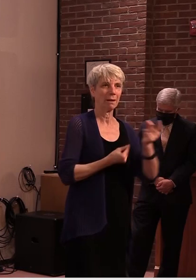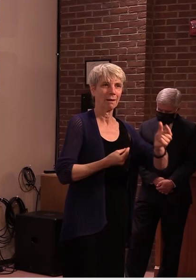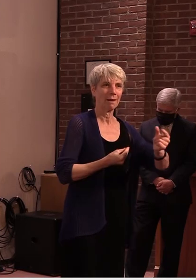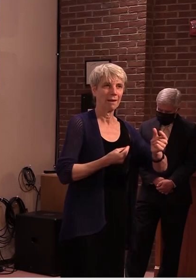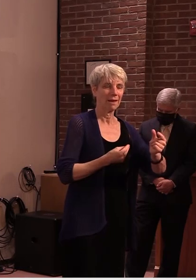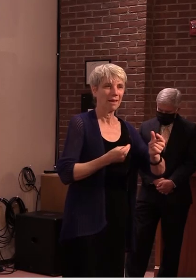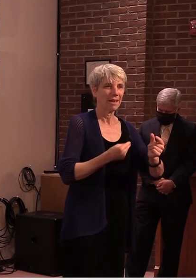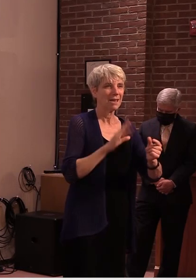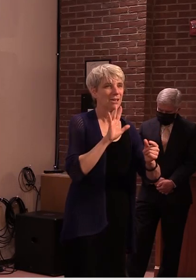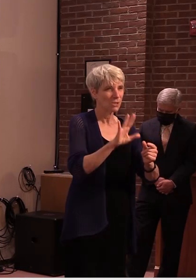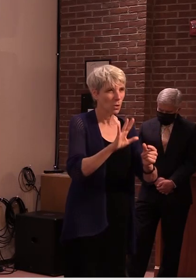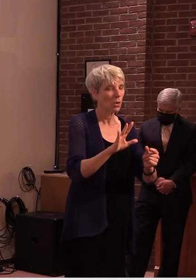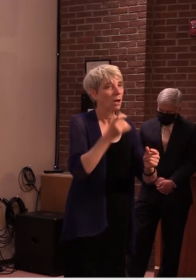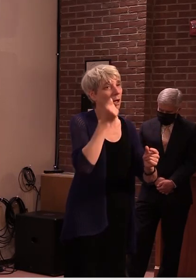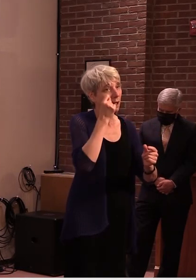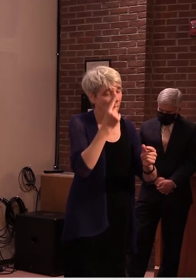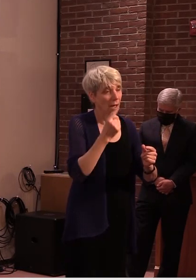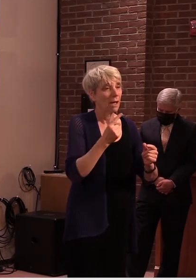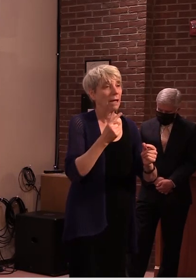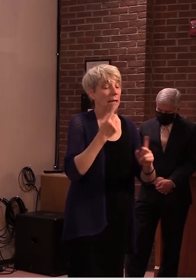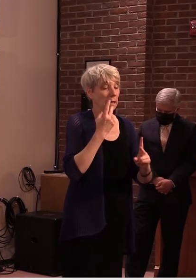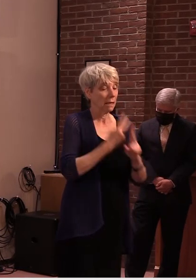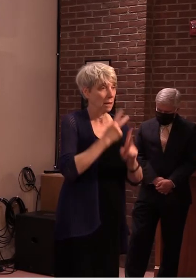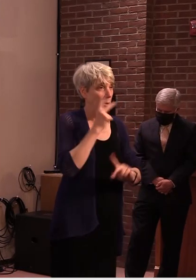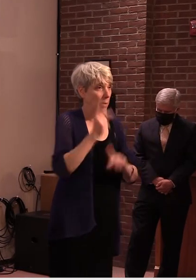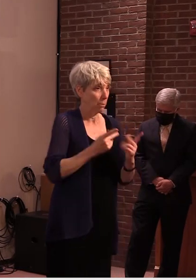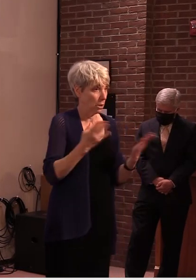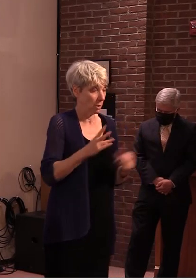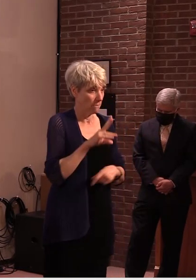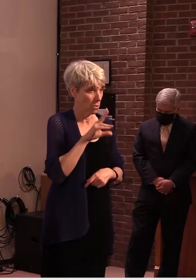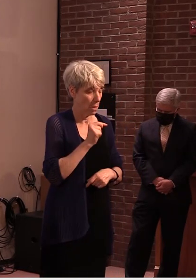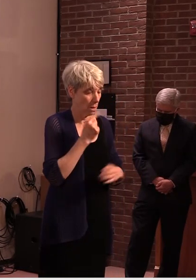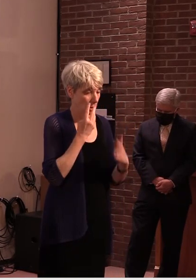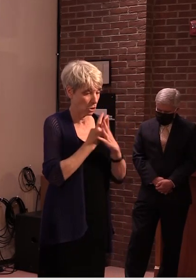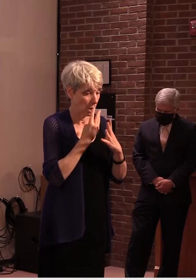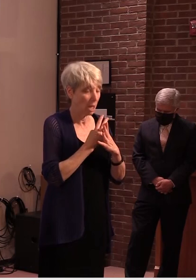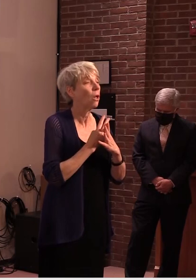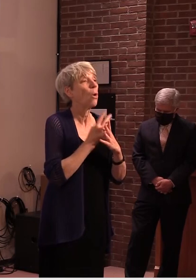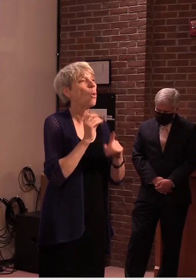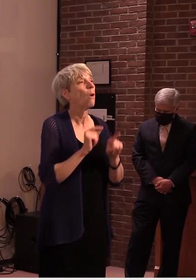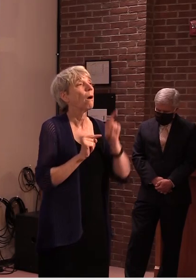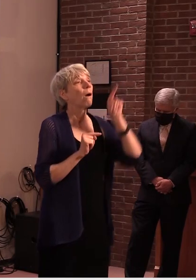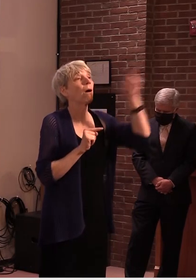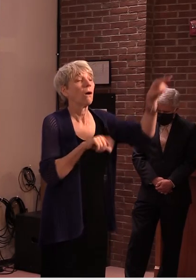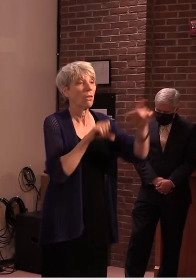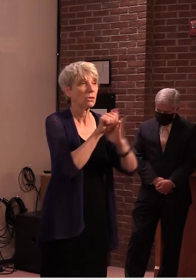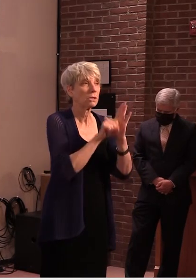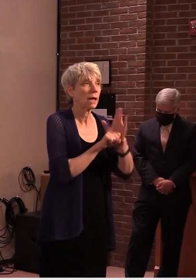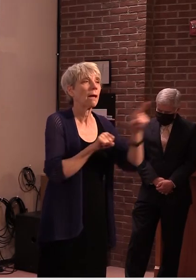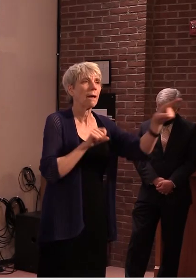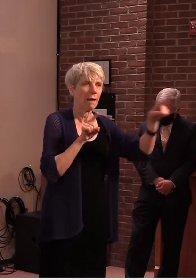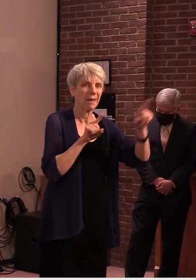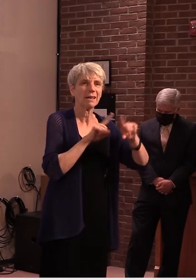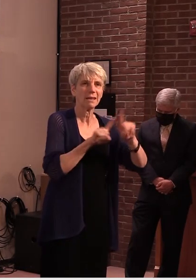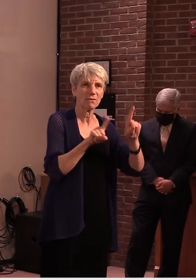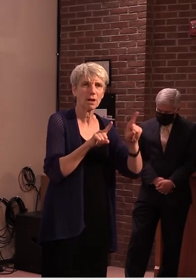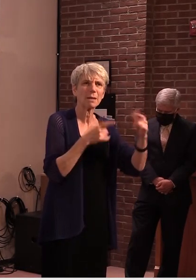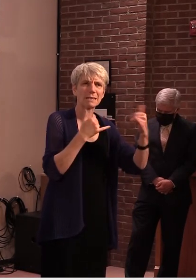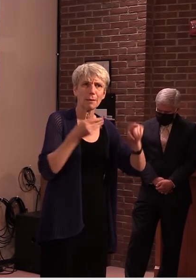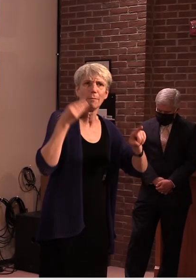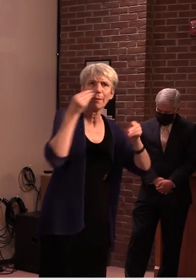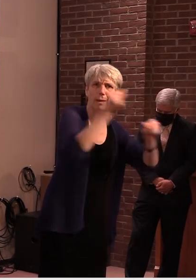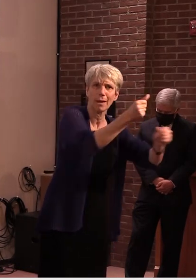there is a cost to have people in uh facilities out of state um that are real cost